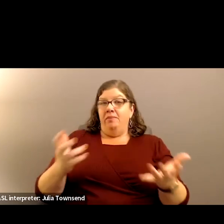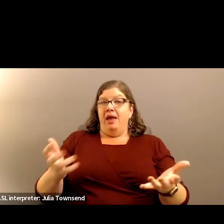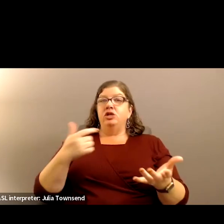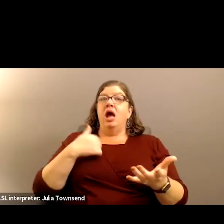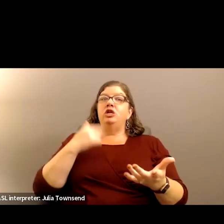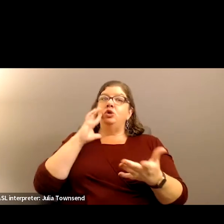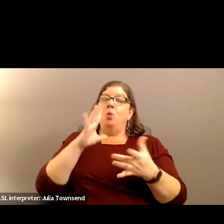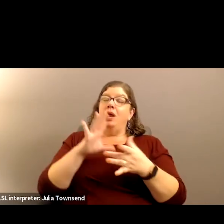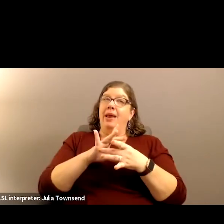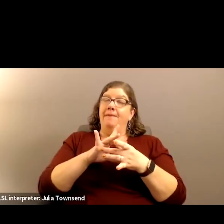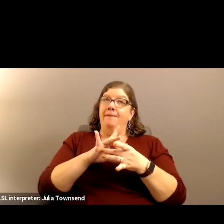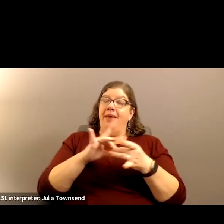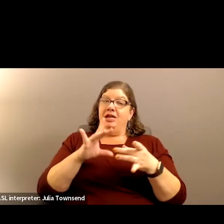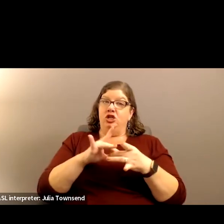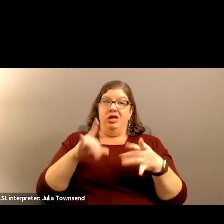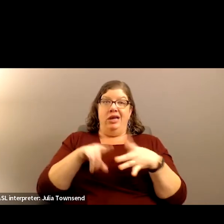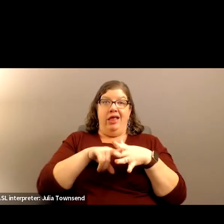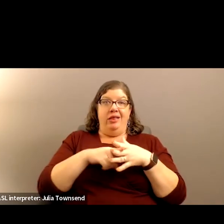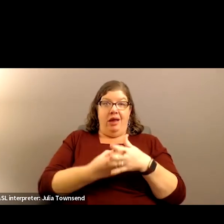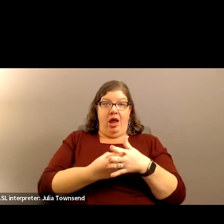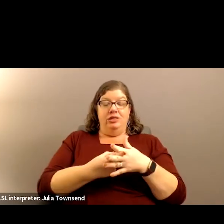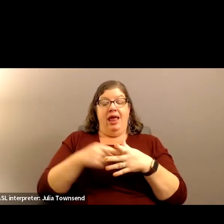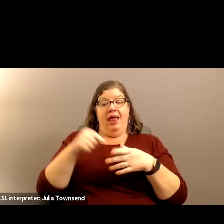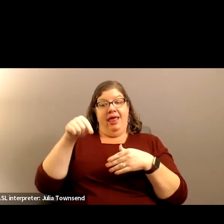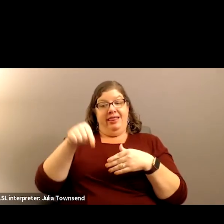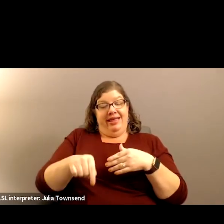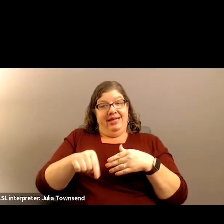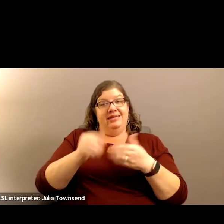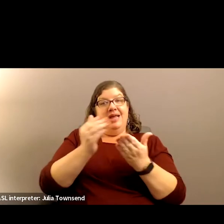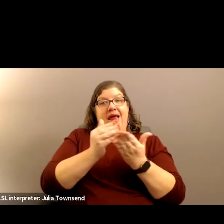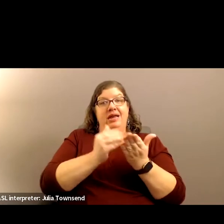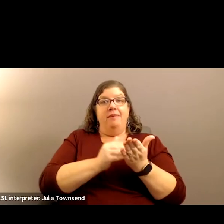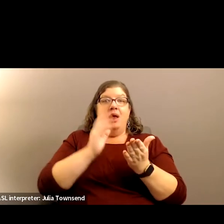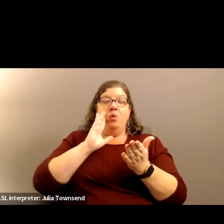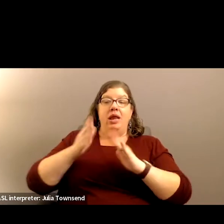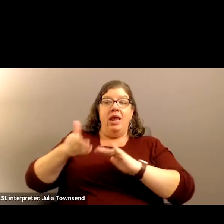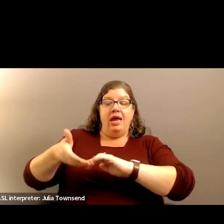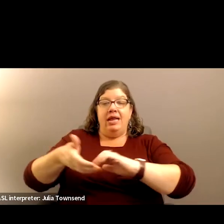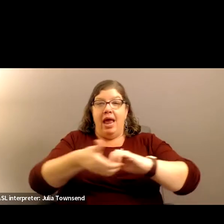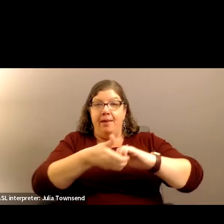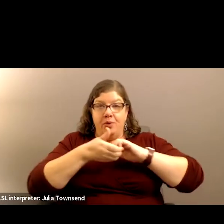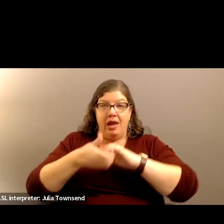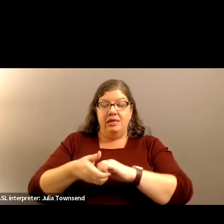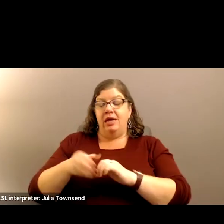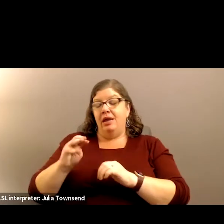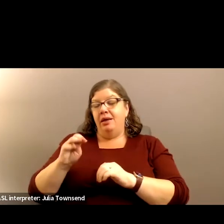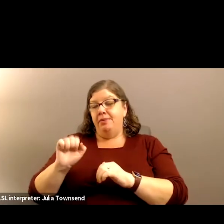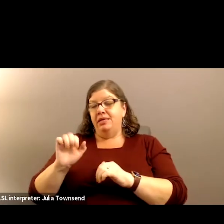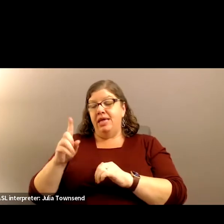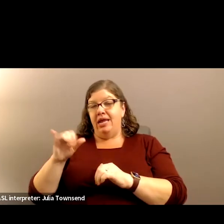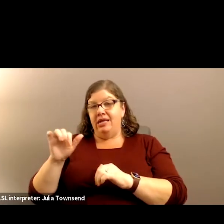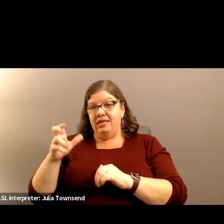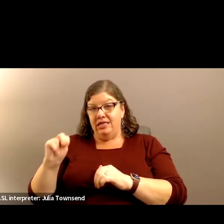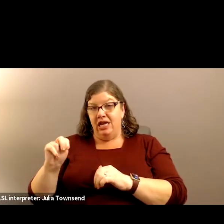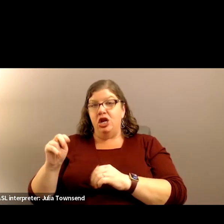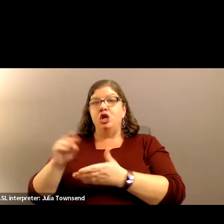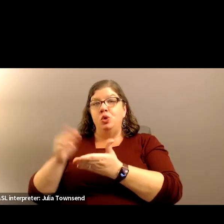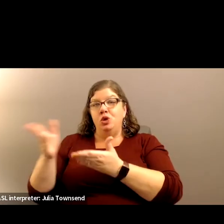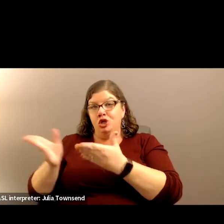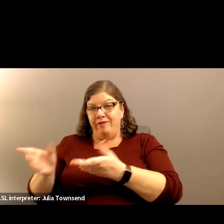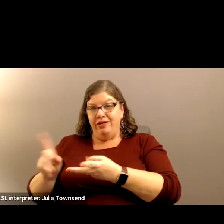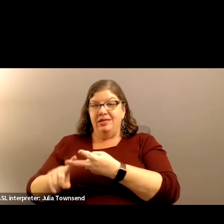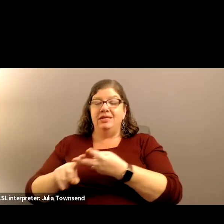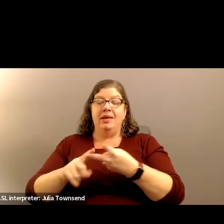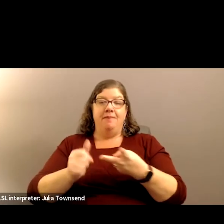to mention at the outset that this actual item has been a collaboration between Ms. Edison in Student Services Department,